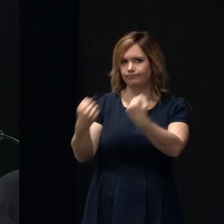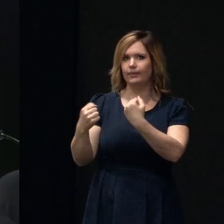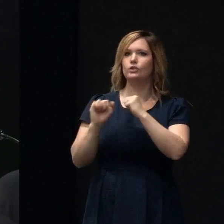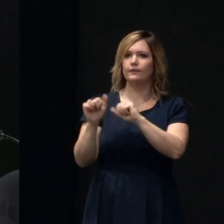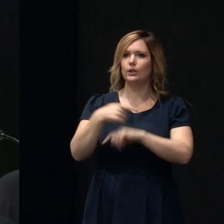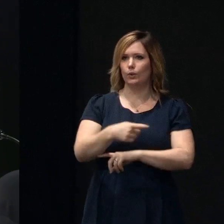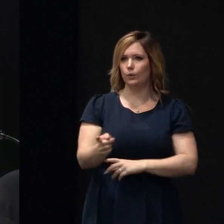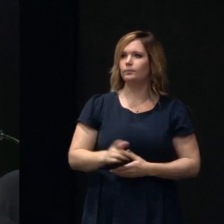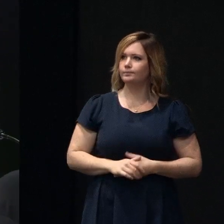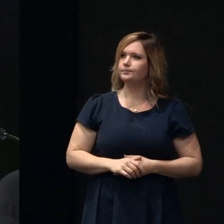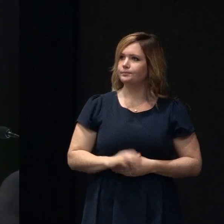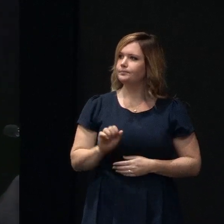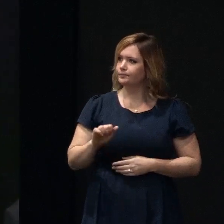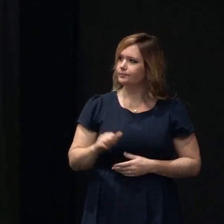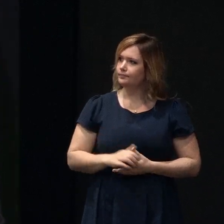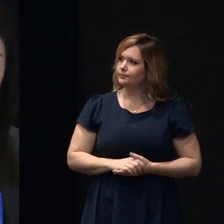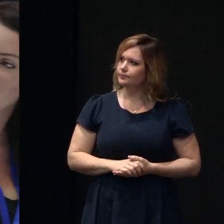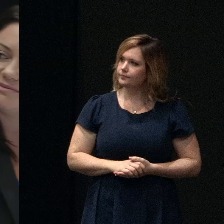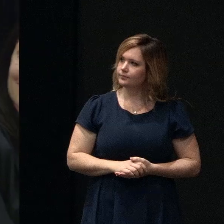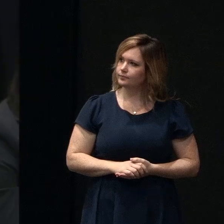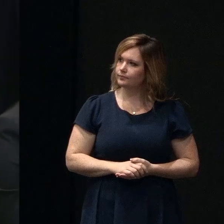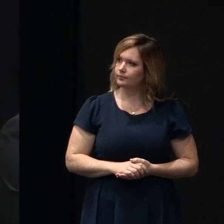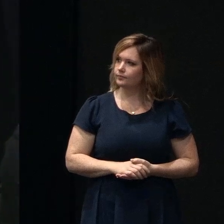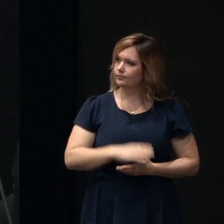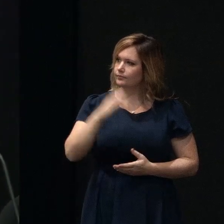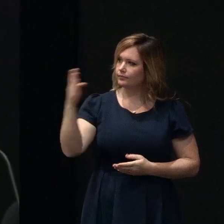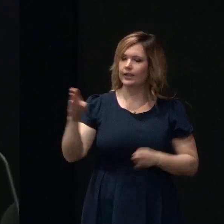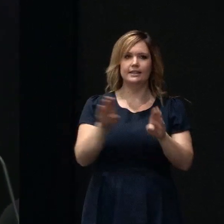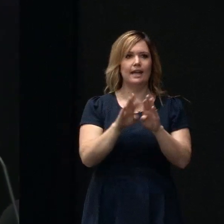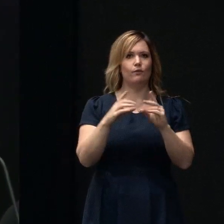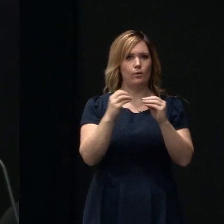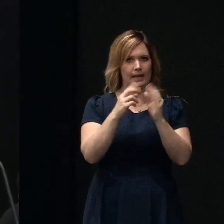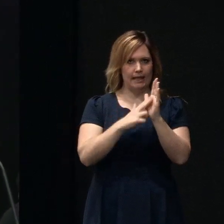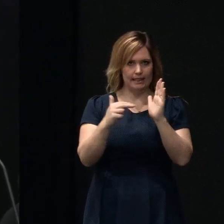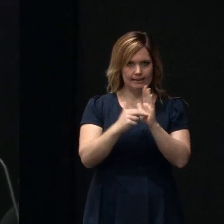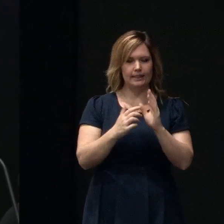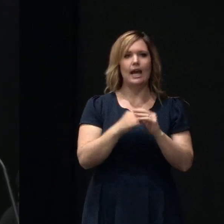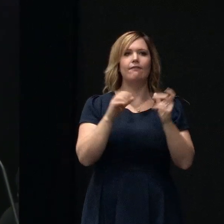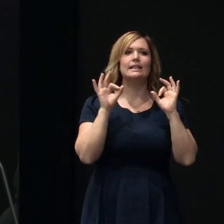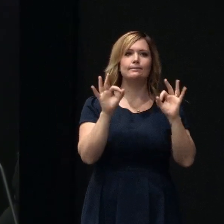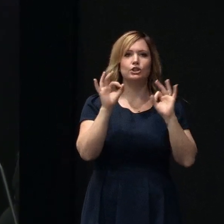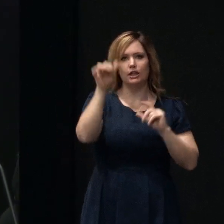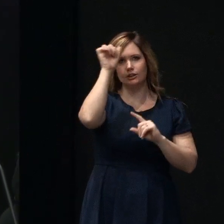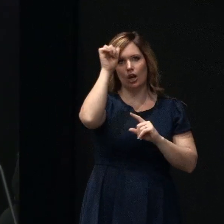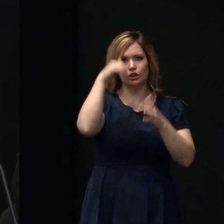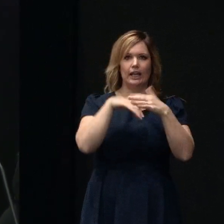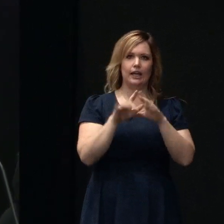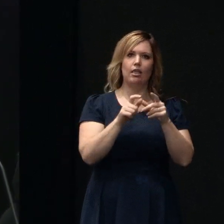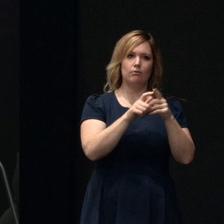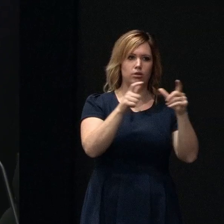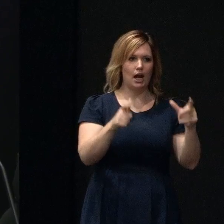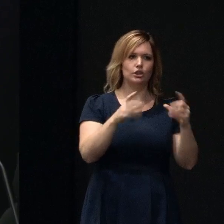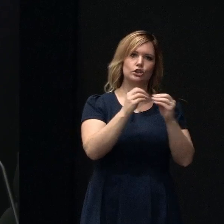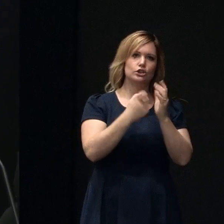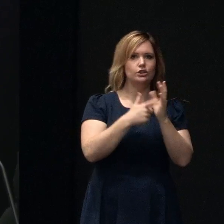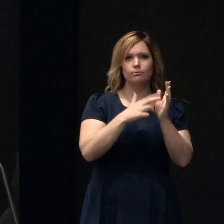Yeah, so we're all working together. Great, thanks, Abby. Very much the same for the BNZ. We have specialist knowledge at branch level and then